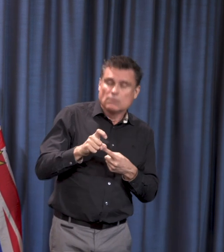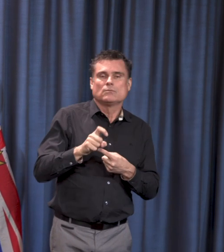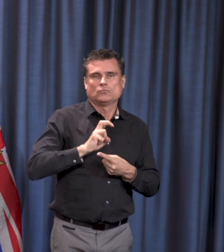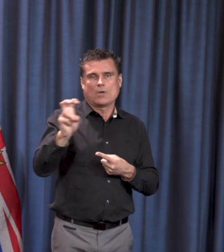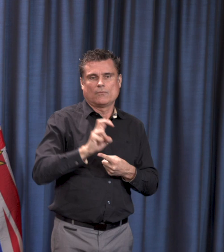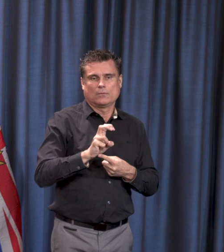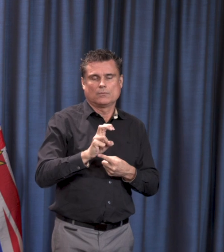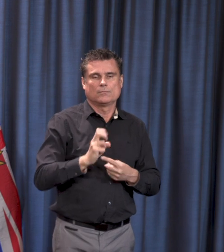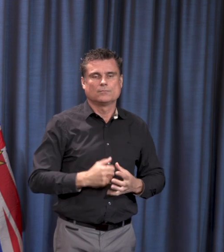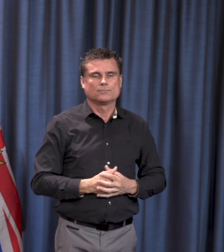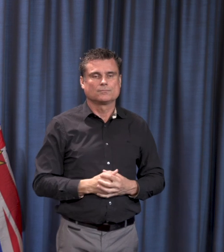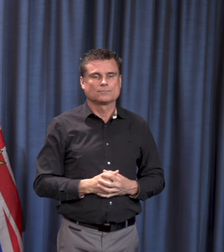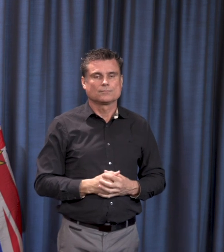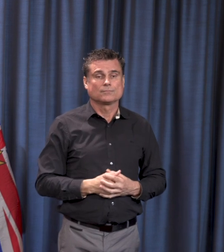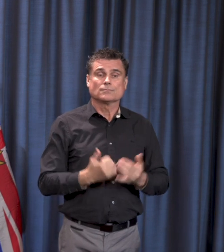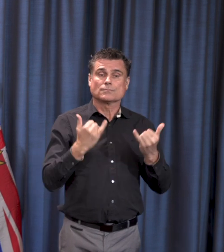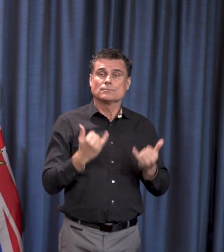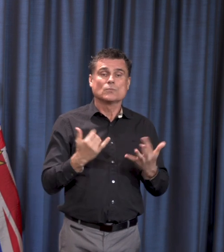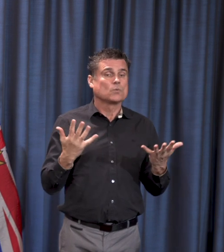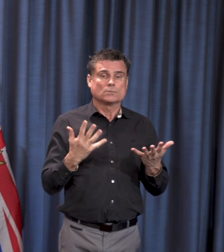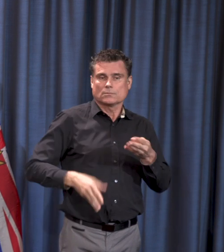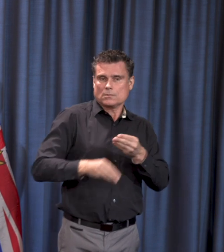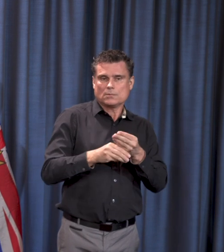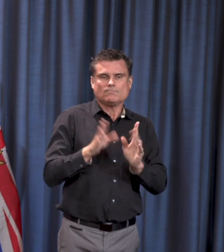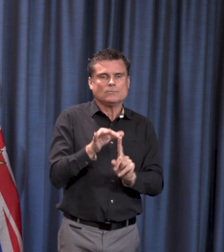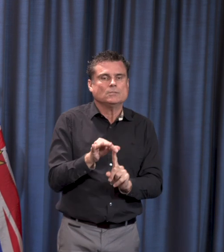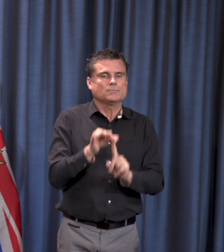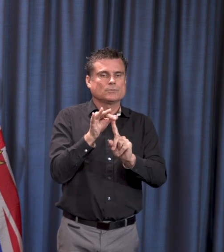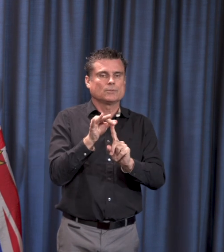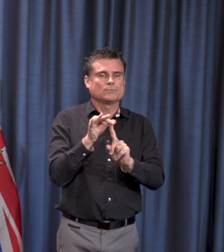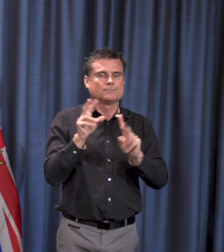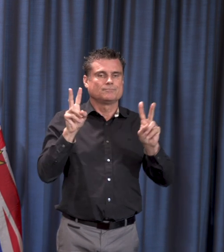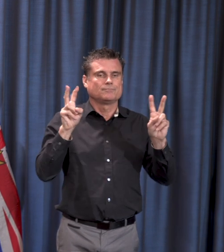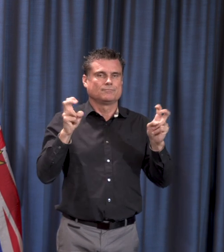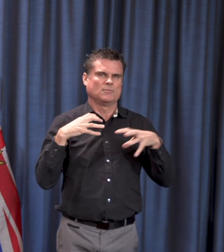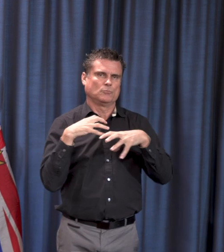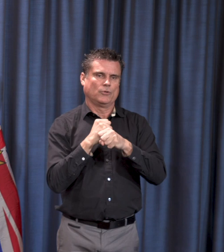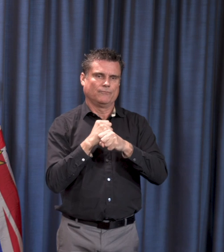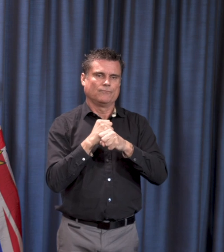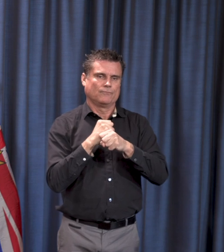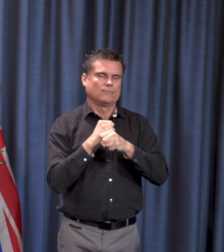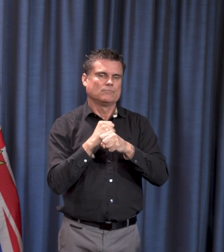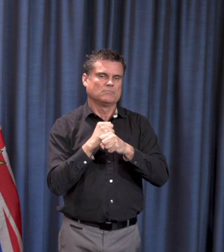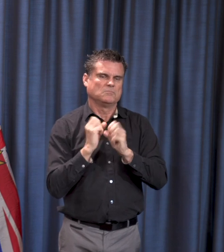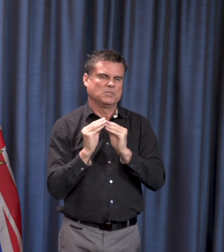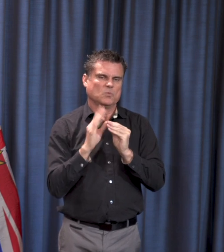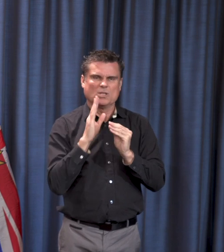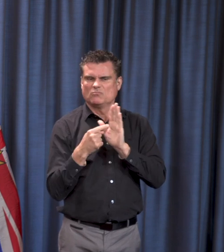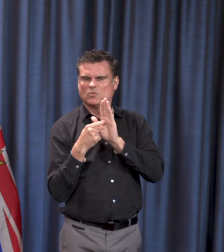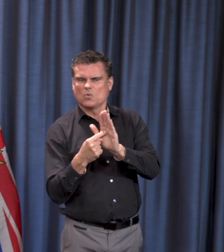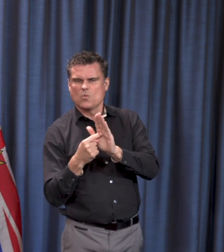this week. In addition, there will likely be a special briefing session, which will involve a background and a pre-briefing